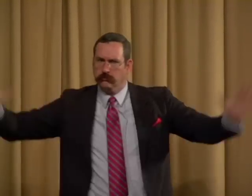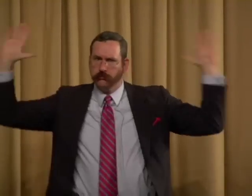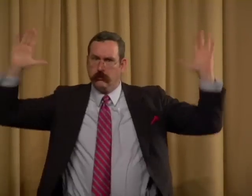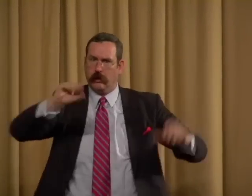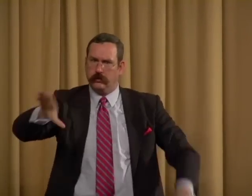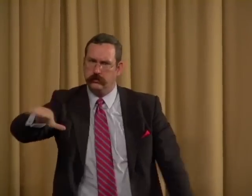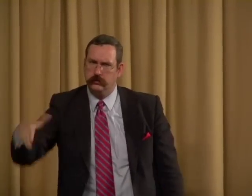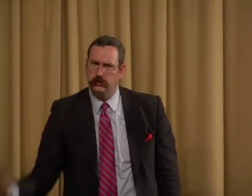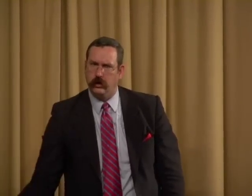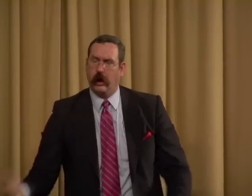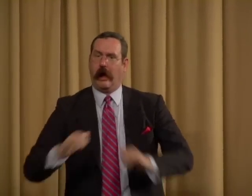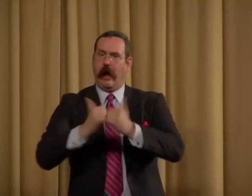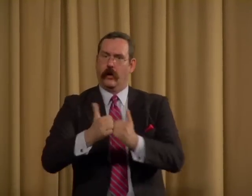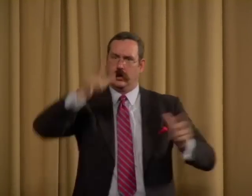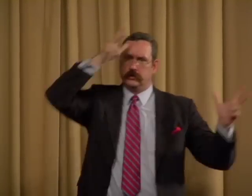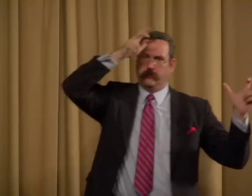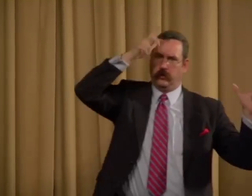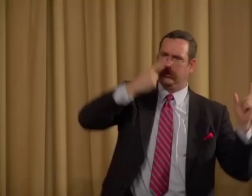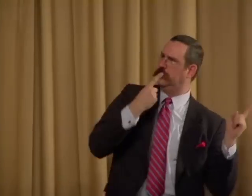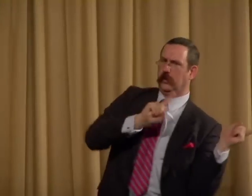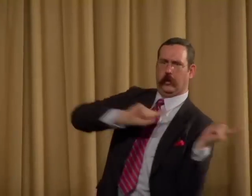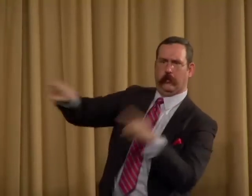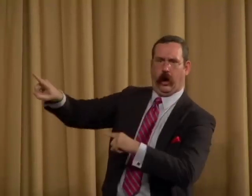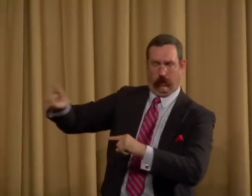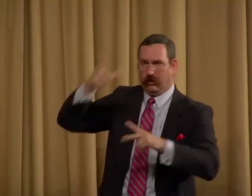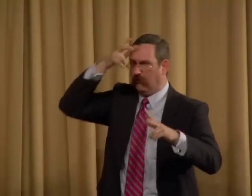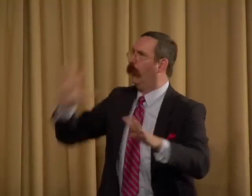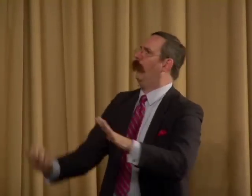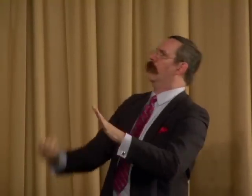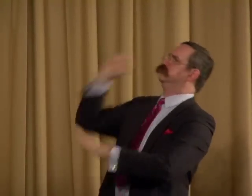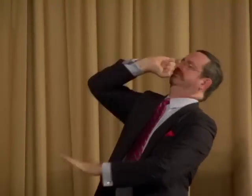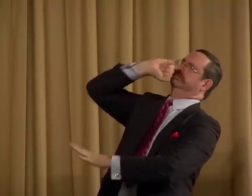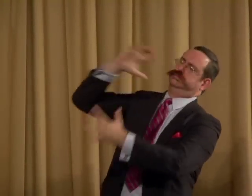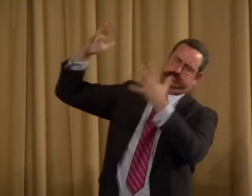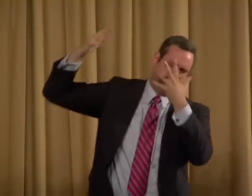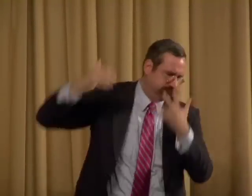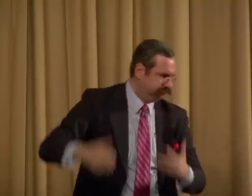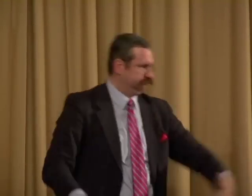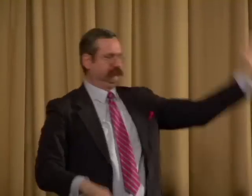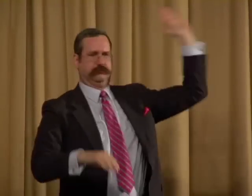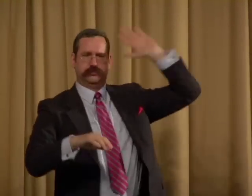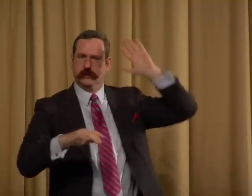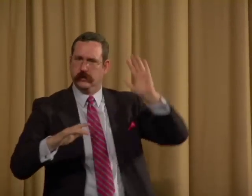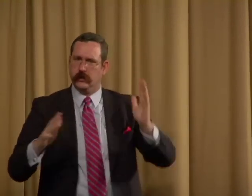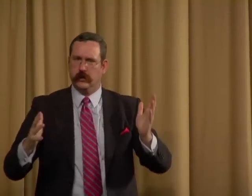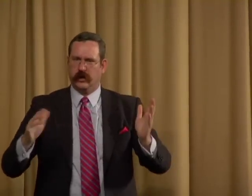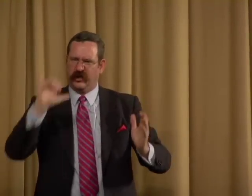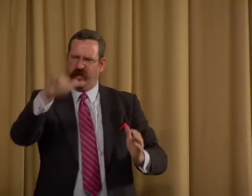His birth, His crucifixion, how He was buried, and how He rose again from the dead.